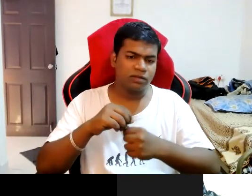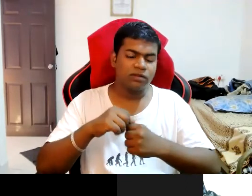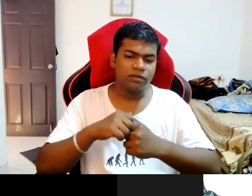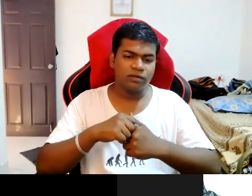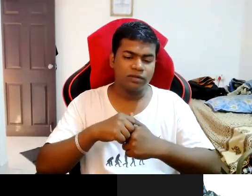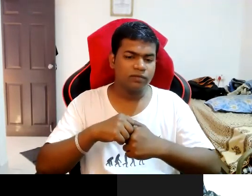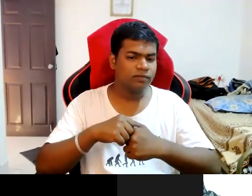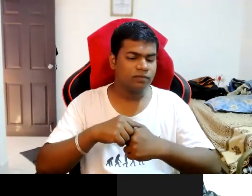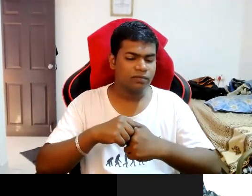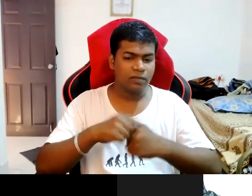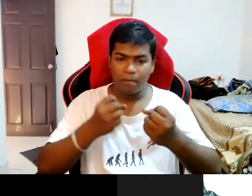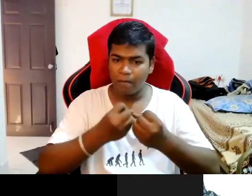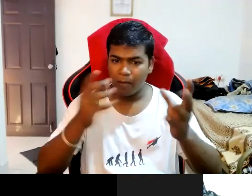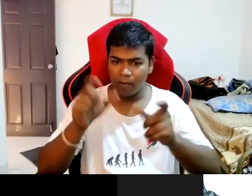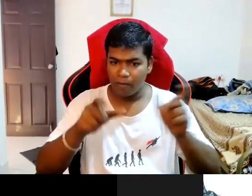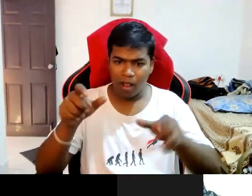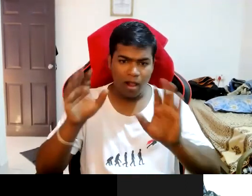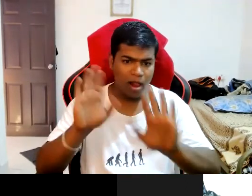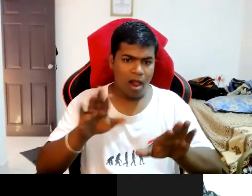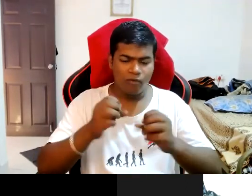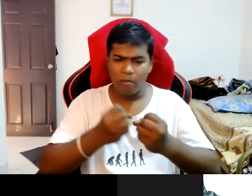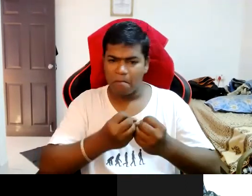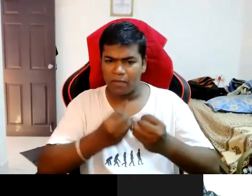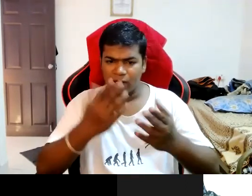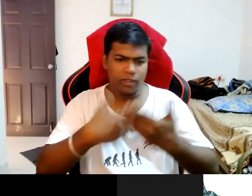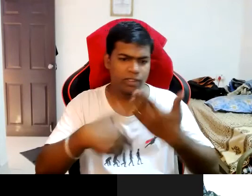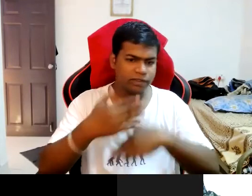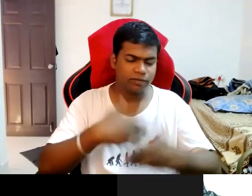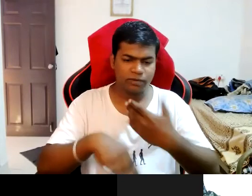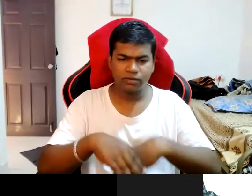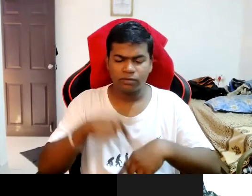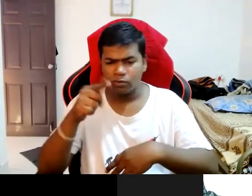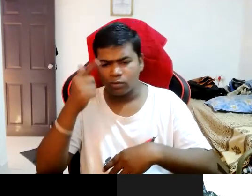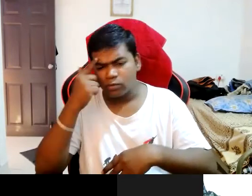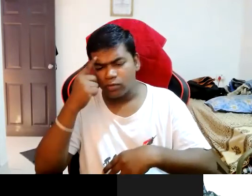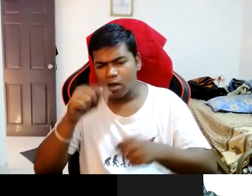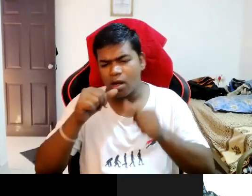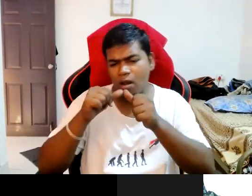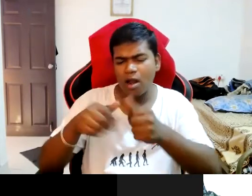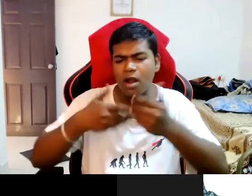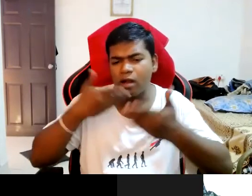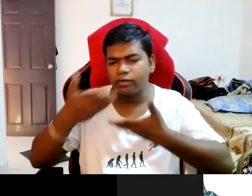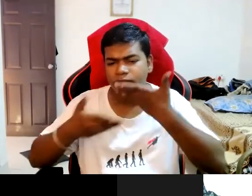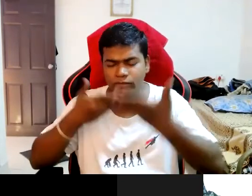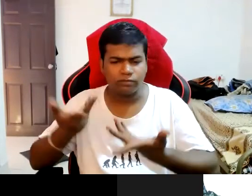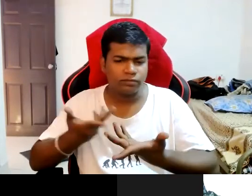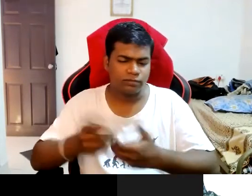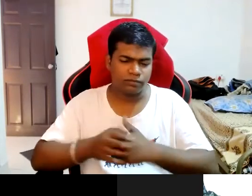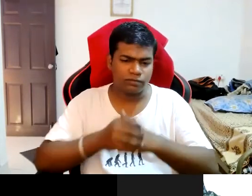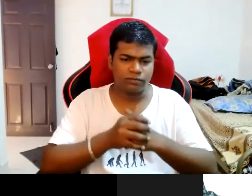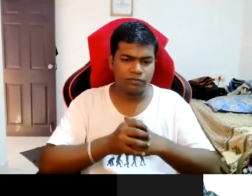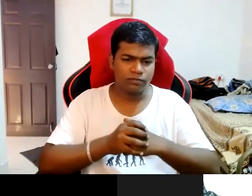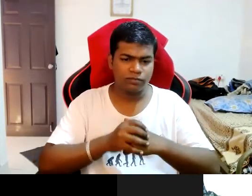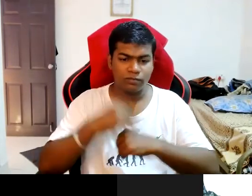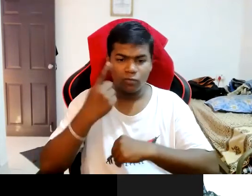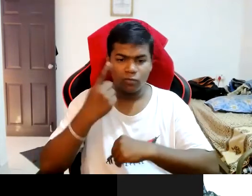multiple disabilities what kind of advices that you would give to the younger generation and who have